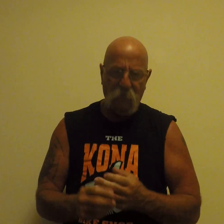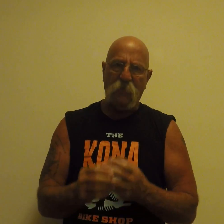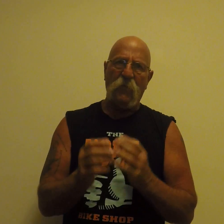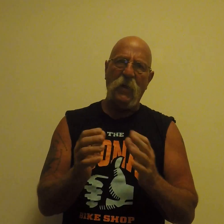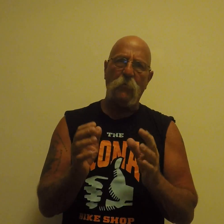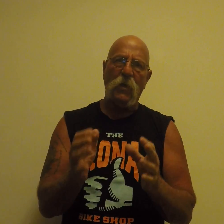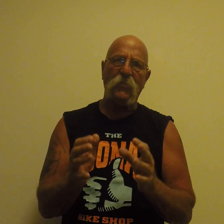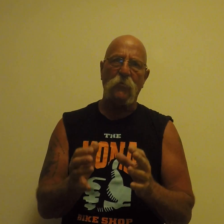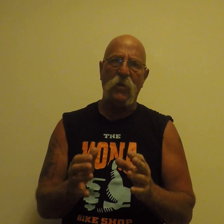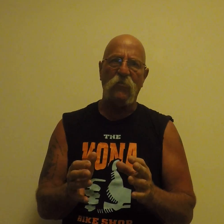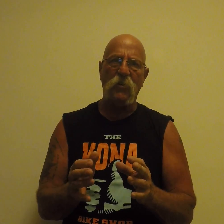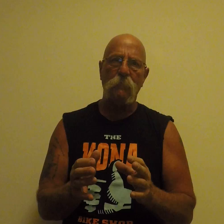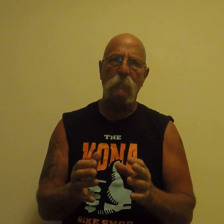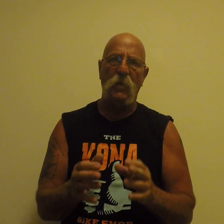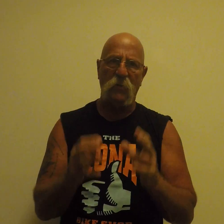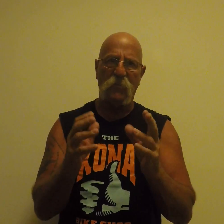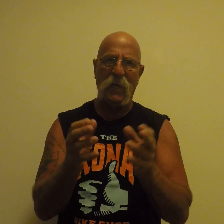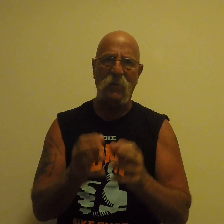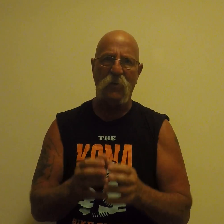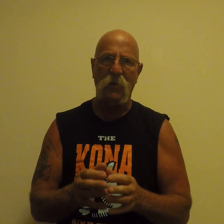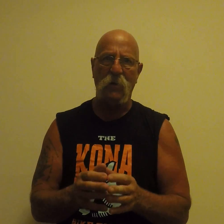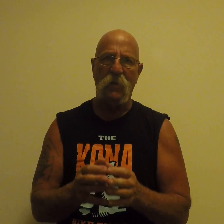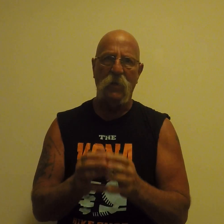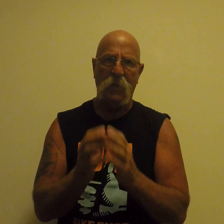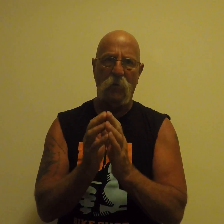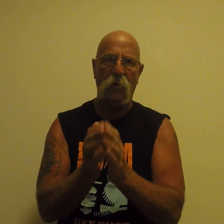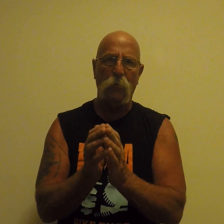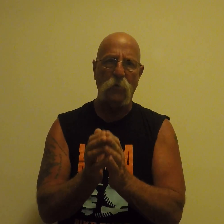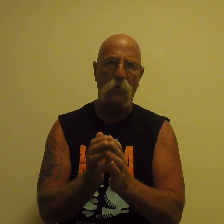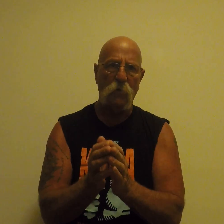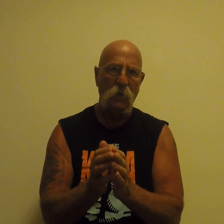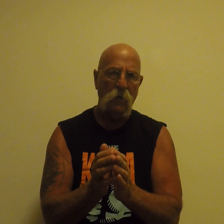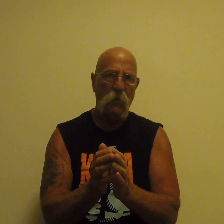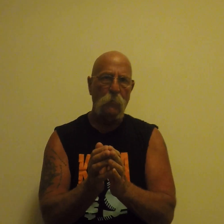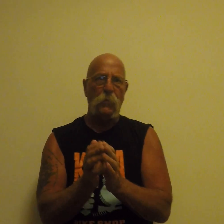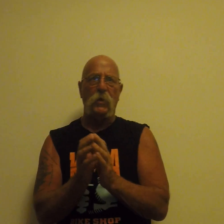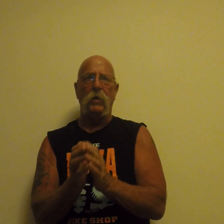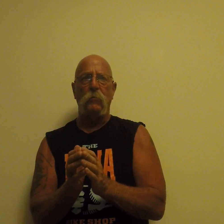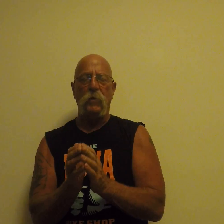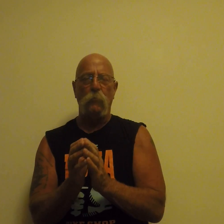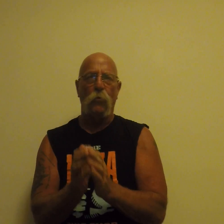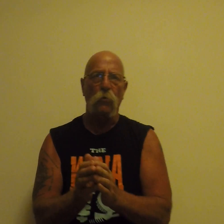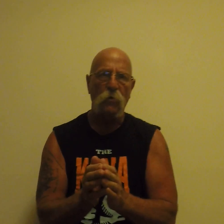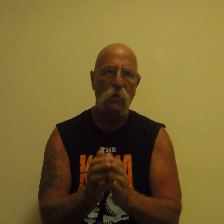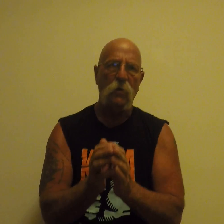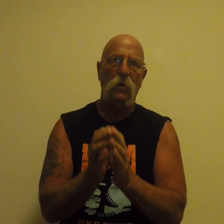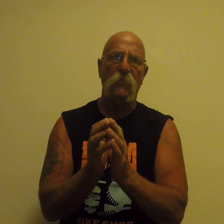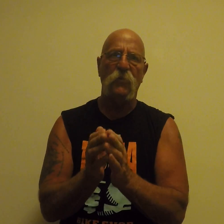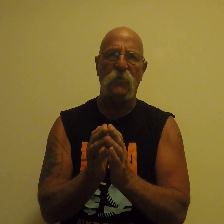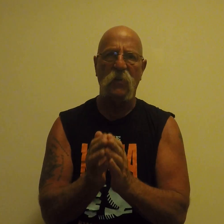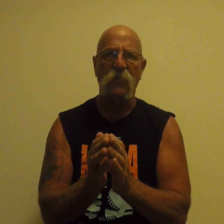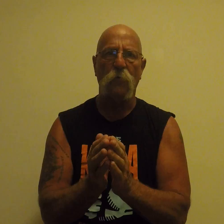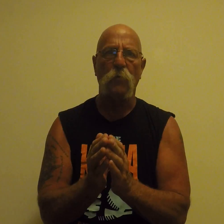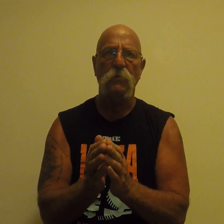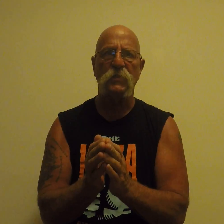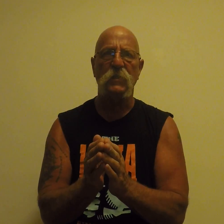Find the right strategy and just act on it and it'll help you become more of a successful person